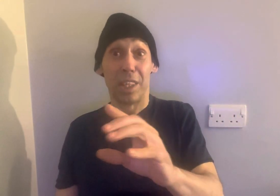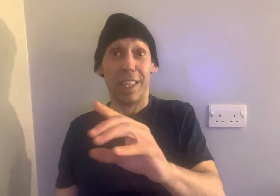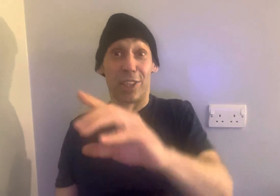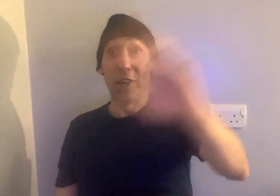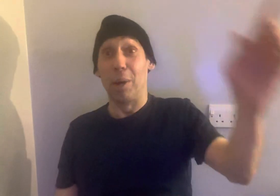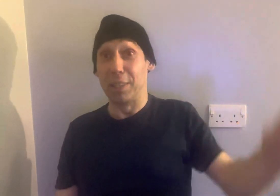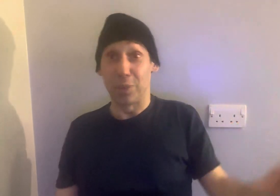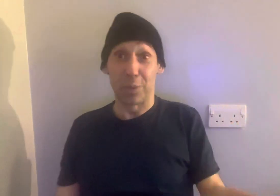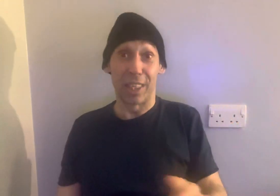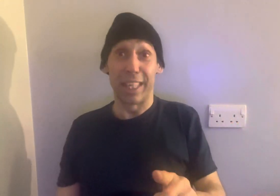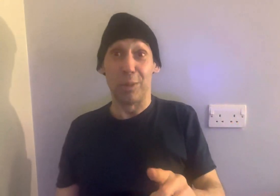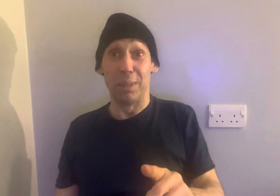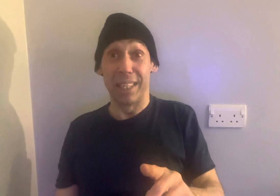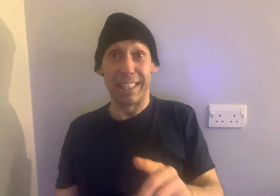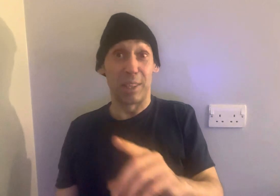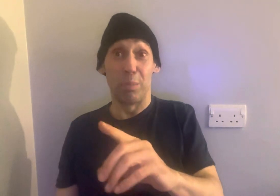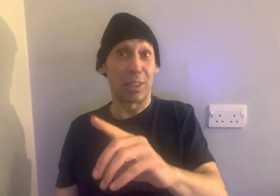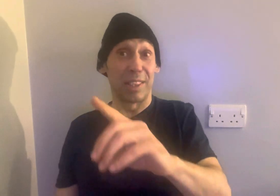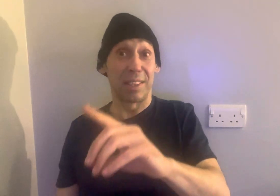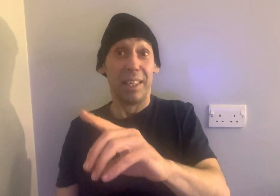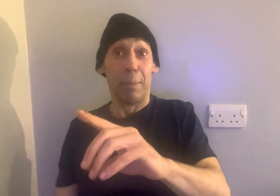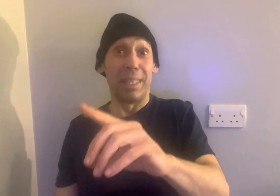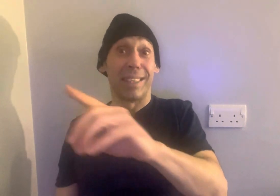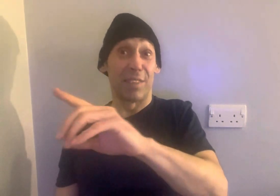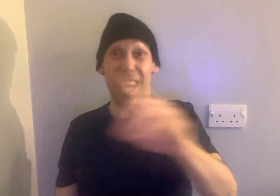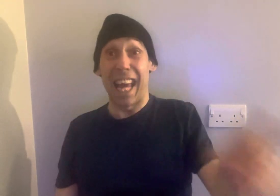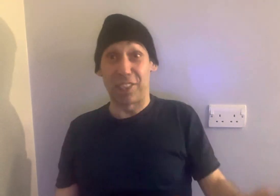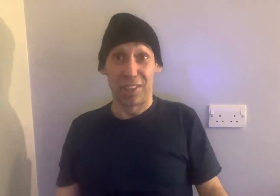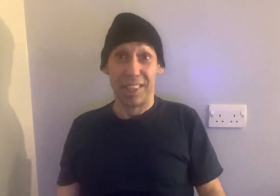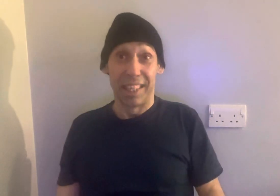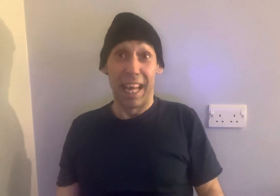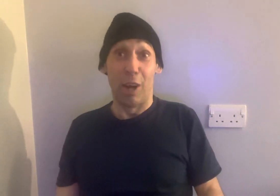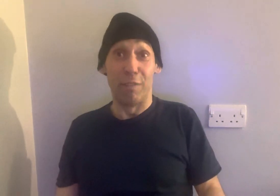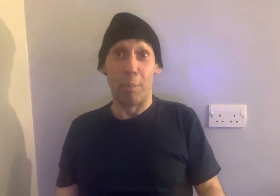Salamis, which was in Kilburn, and sell boxes, pieces of ash, out of a